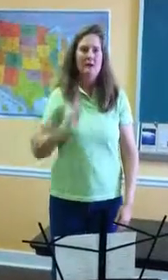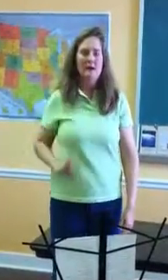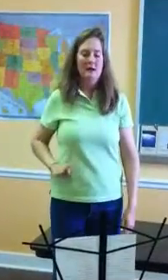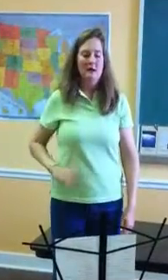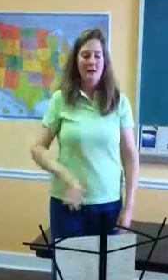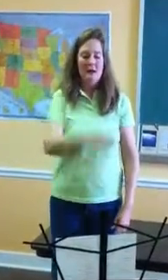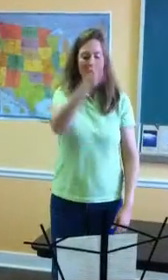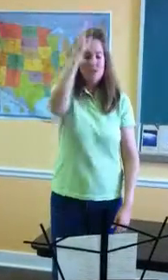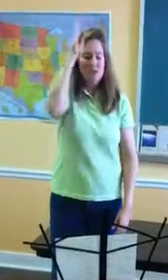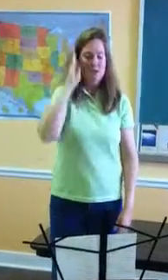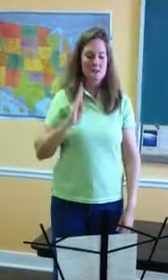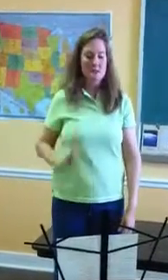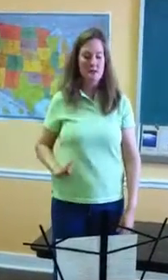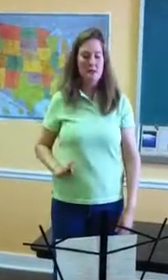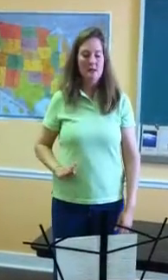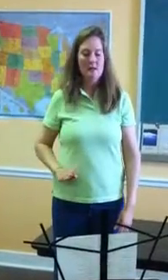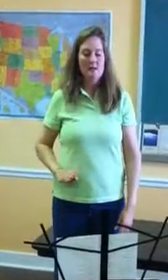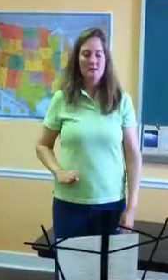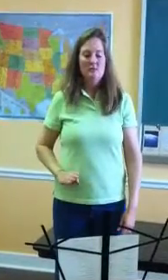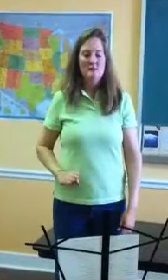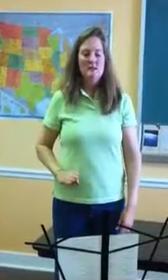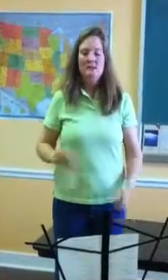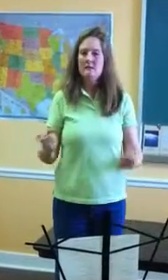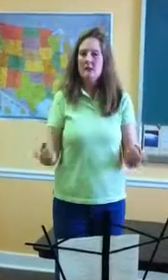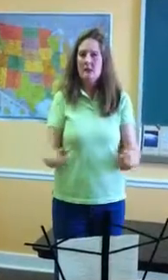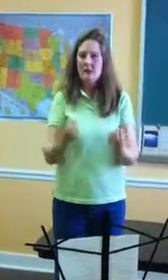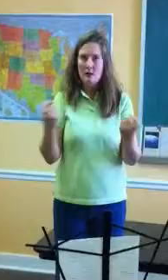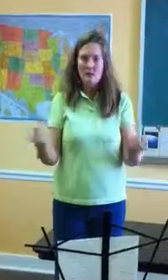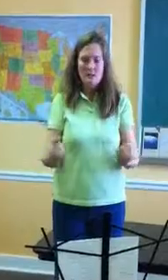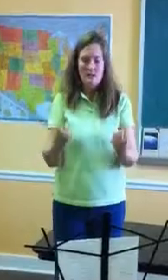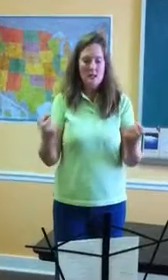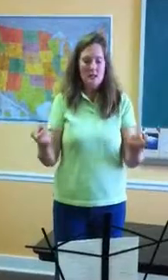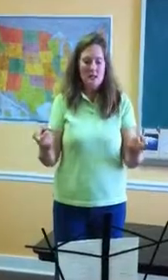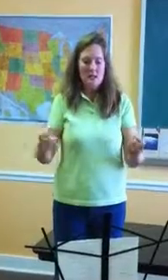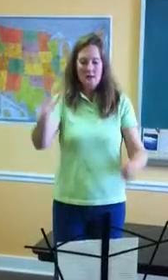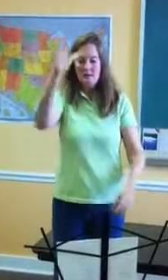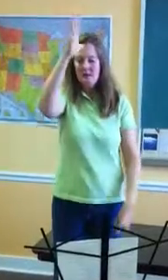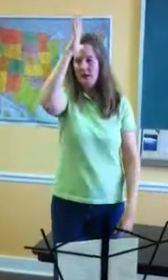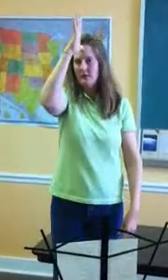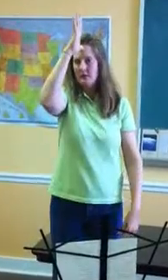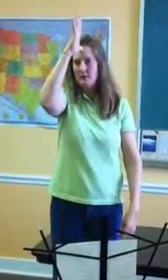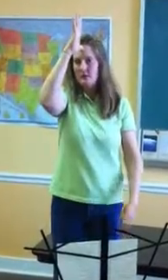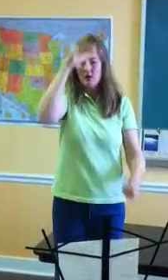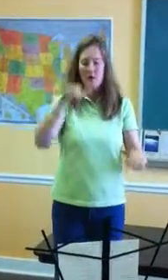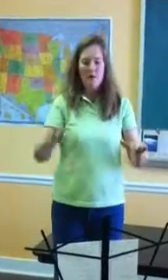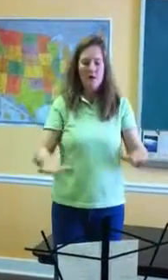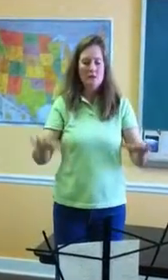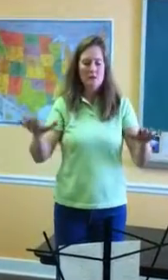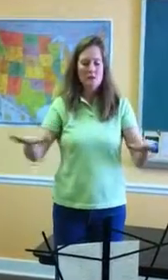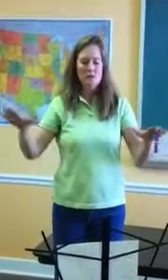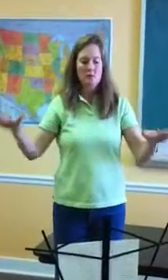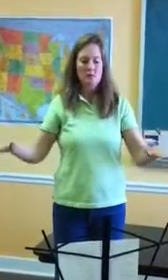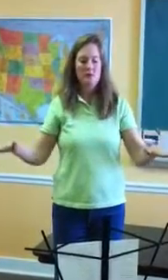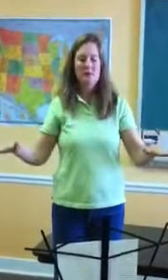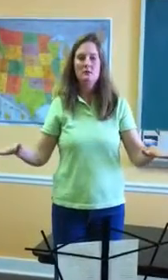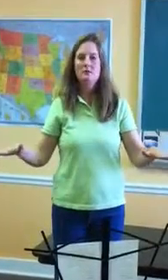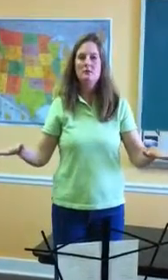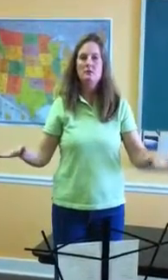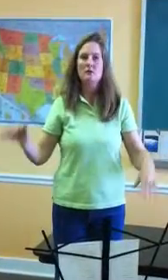God, am a jealous God, visiting the iniquity of the fathers upon the children to the